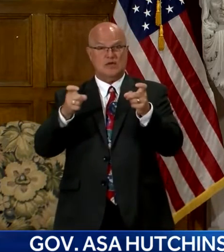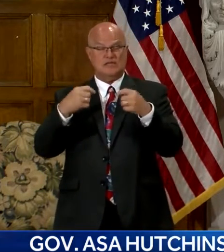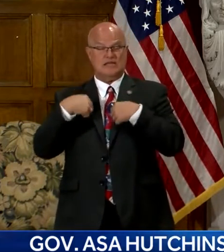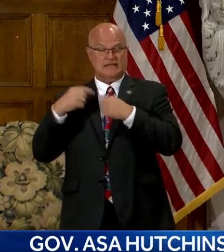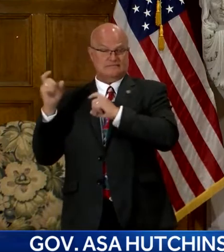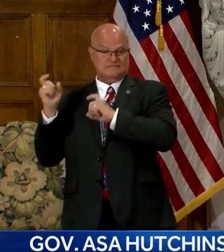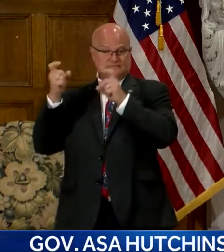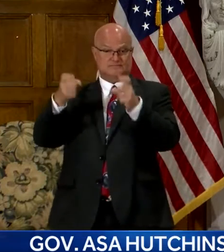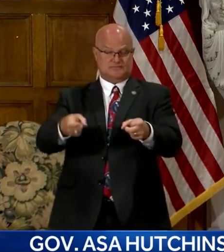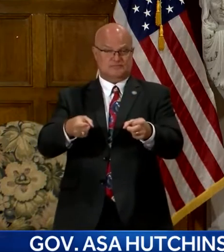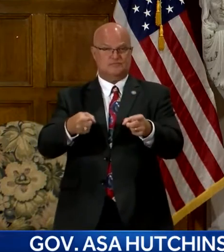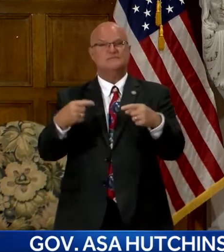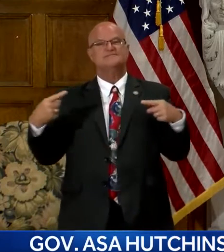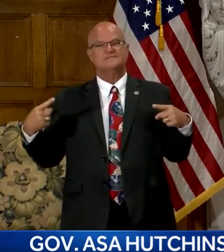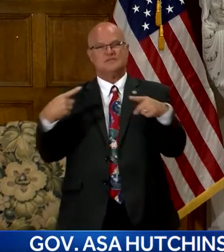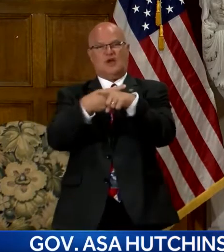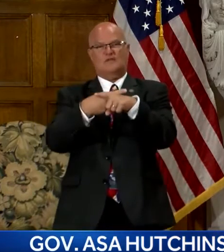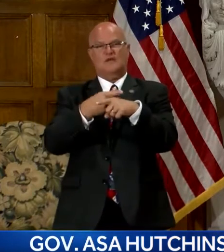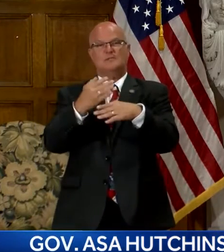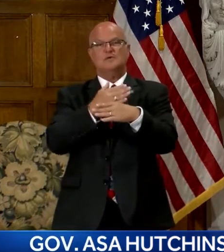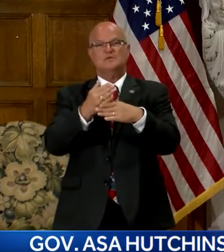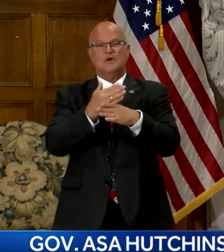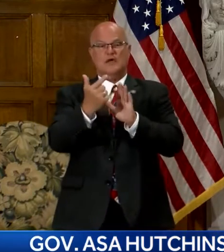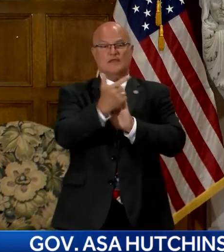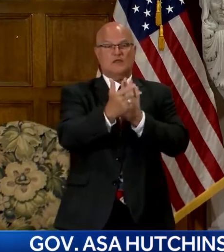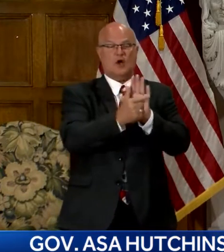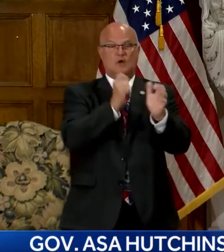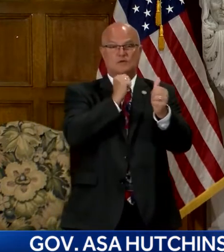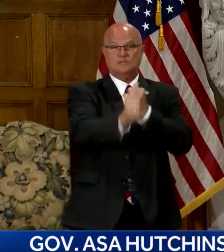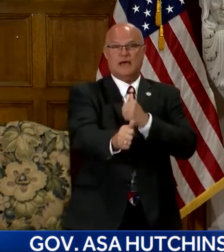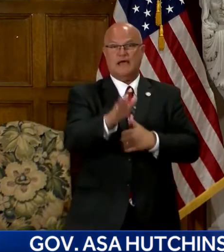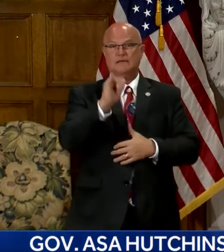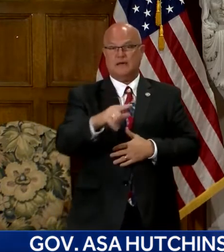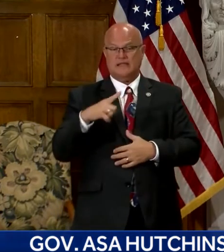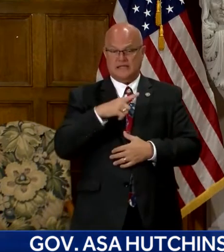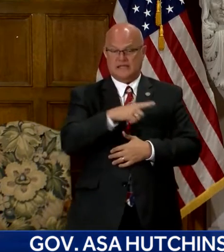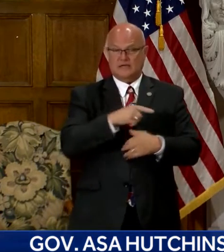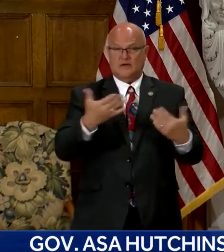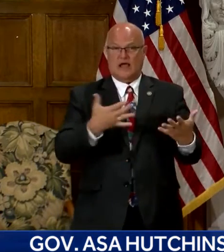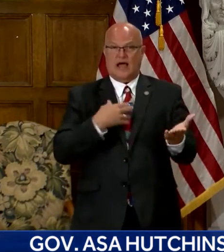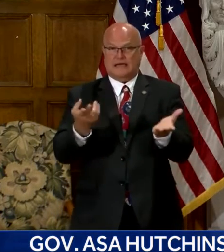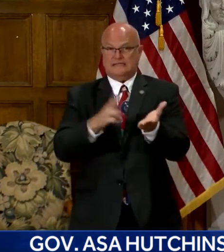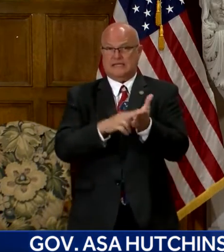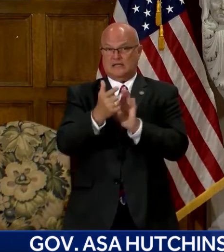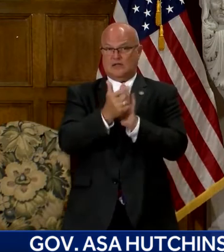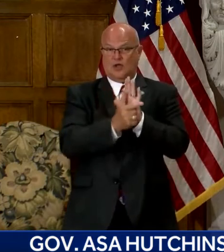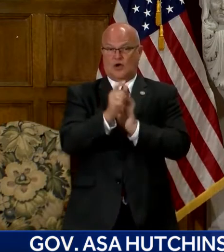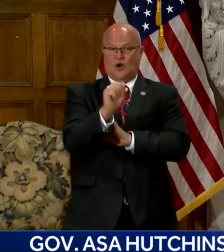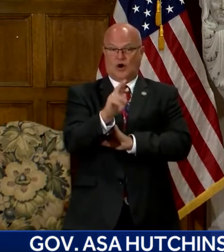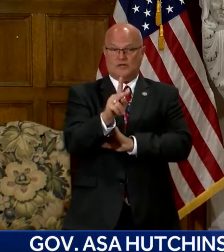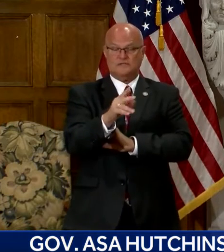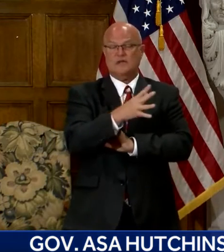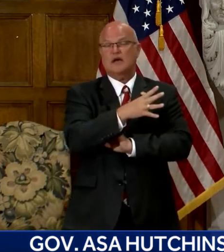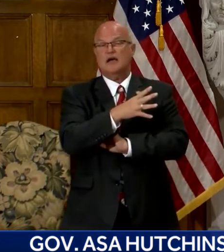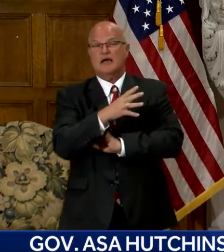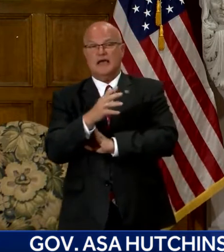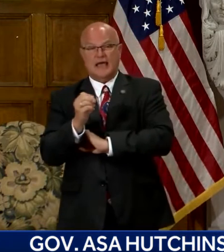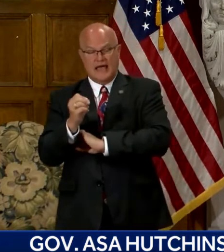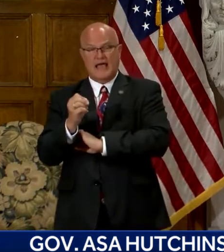there would be a conflict between the law that was passed by the General Assembly that I signed into law and